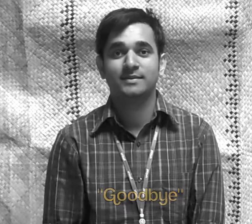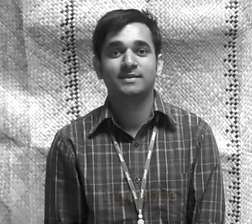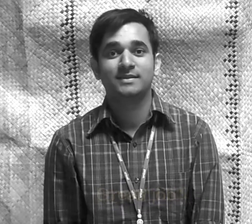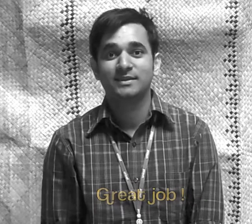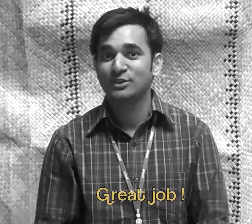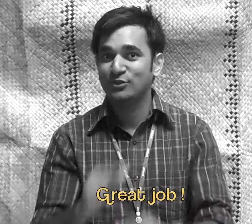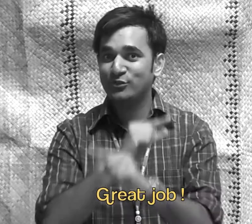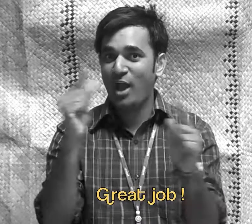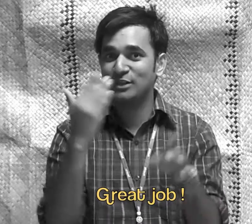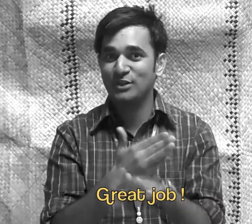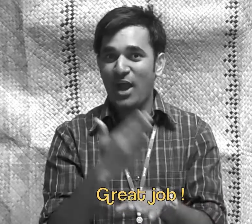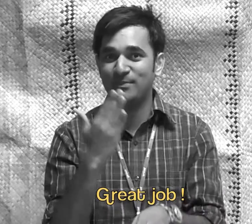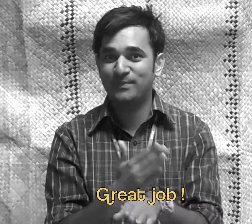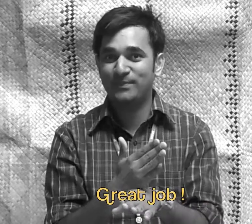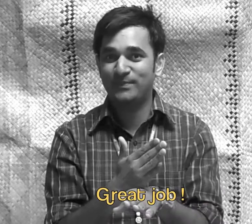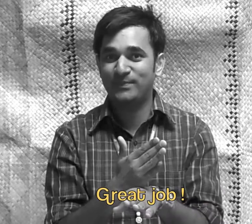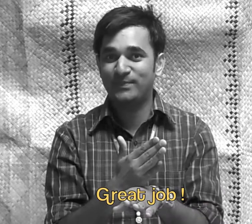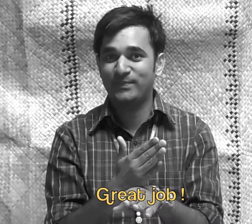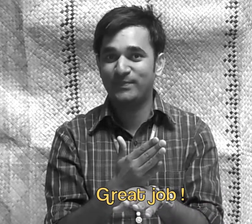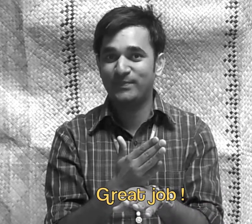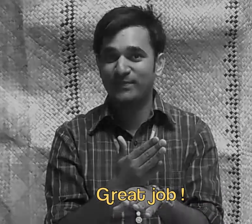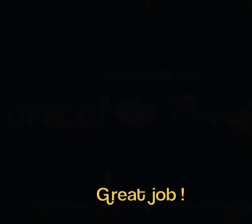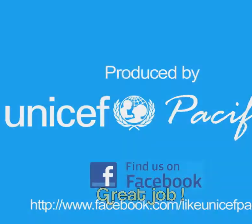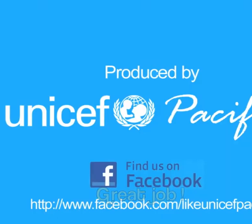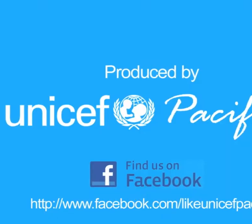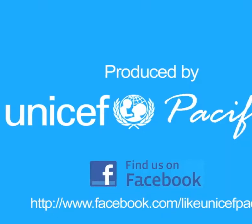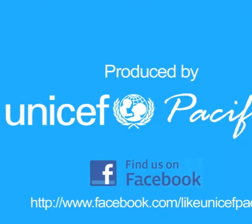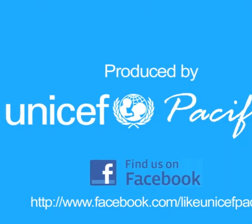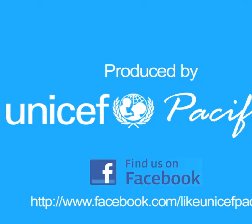Great job! job! Thank you! You